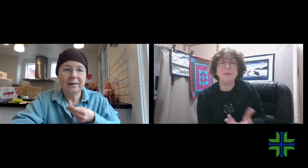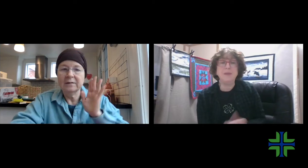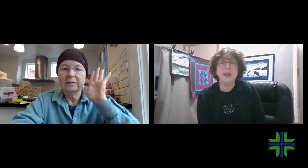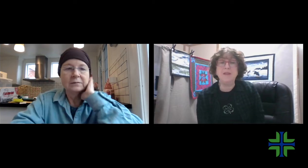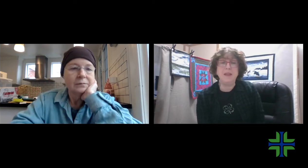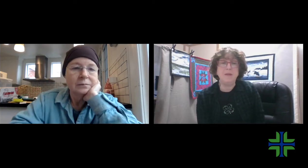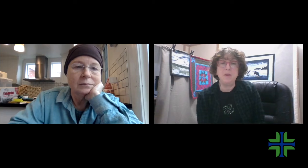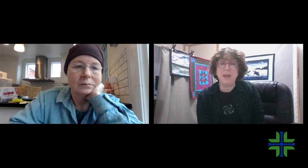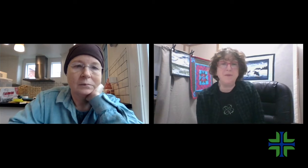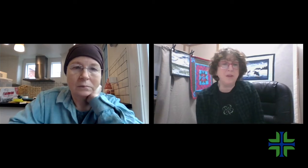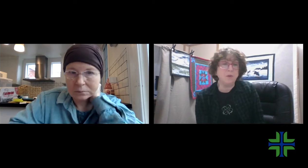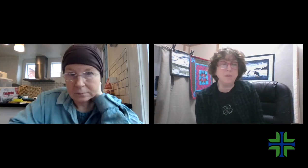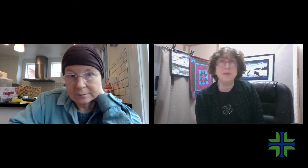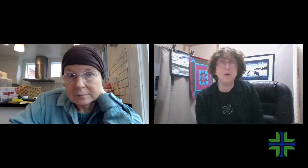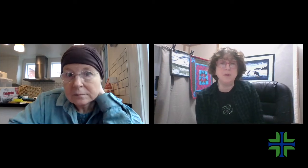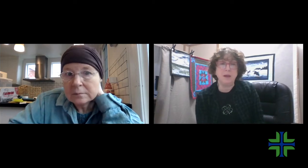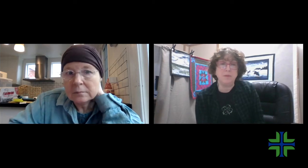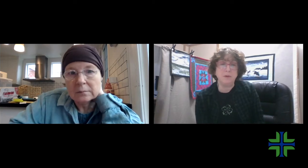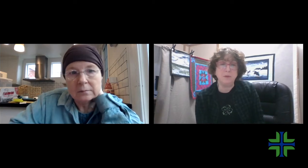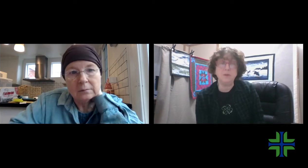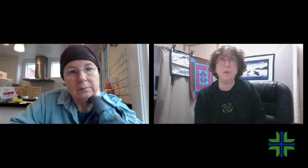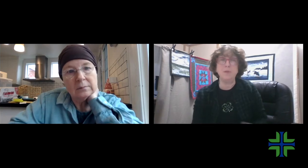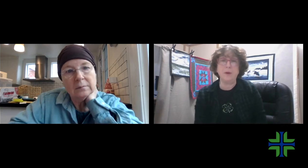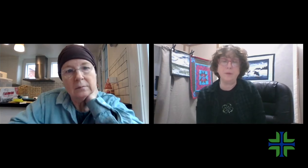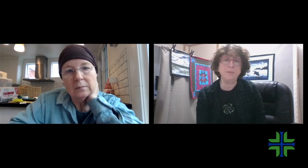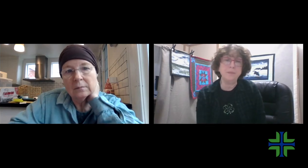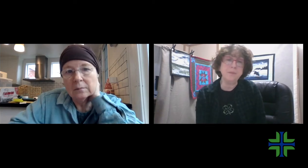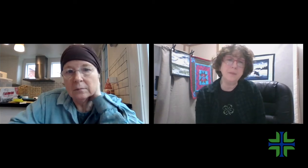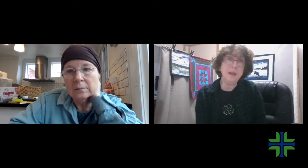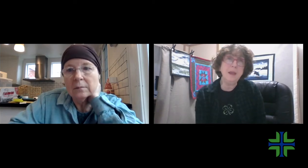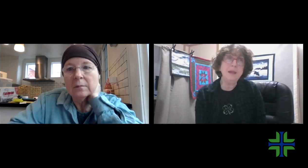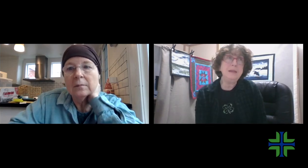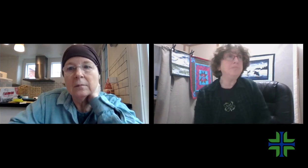with any labels, anything that you can make a visual be so much helpful, so much better.